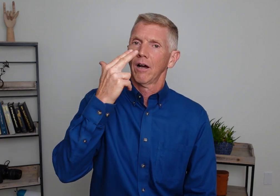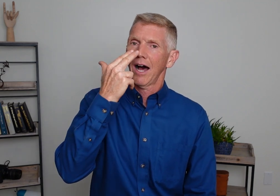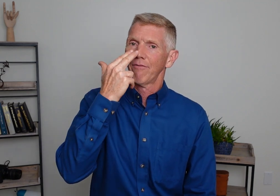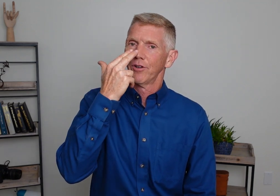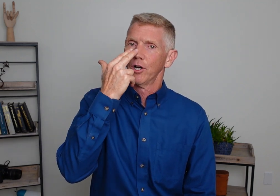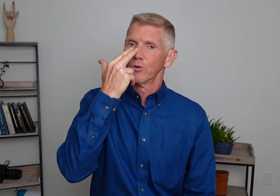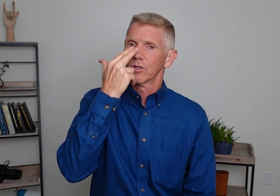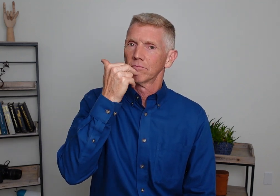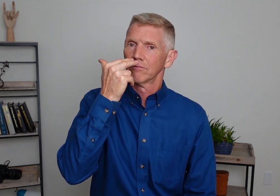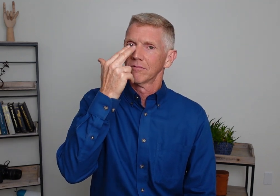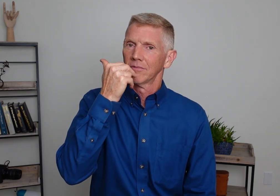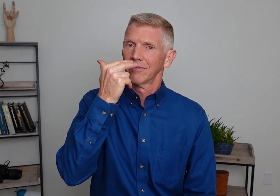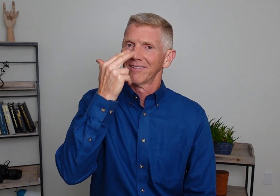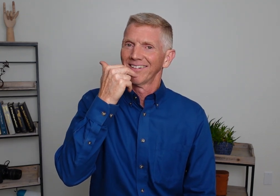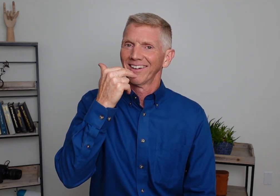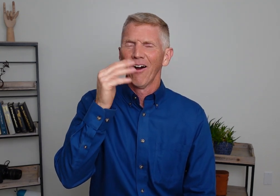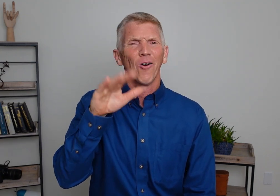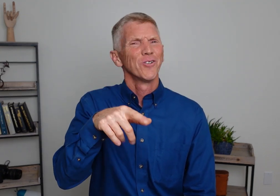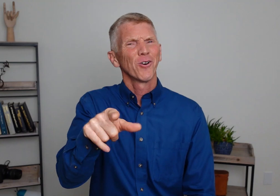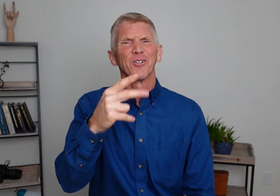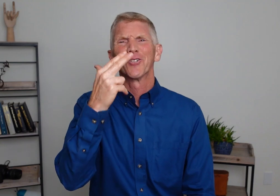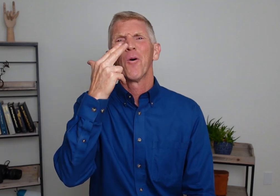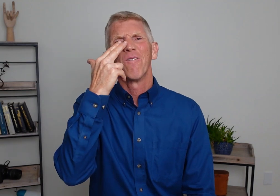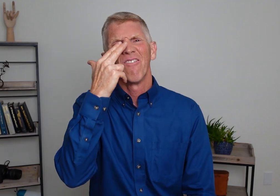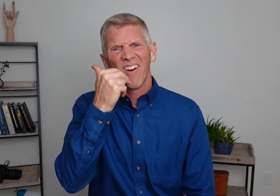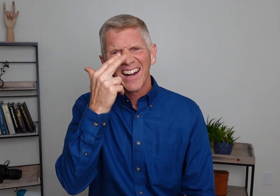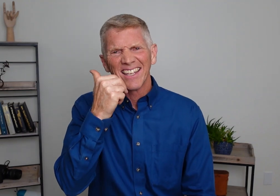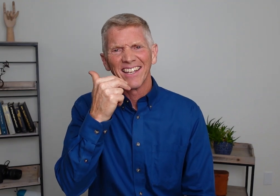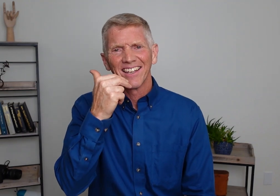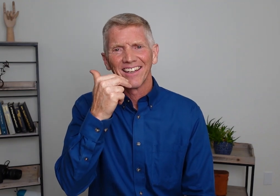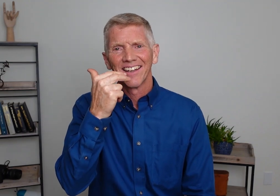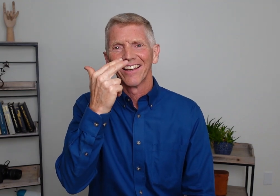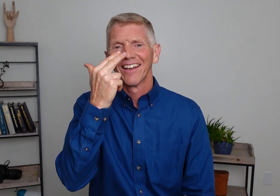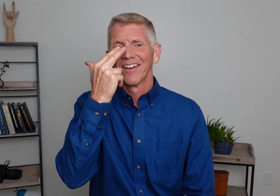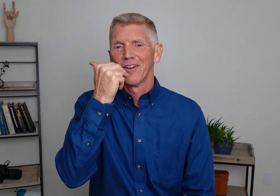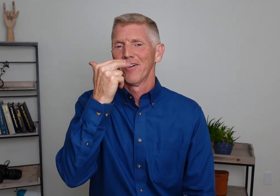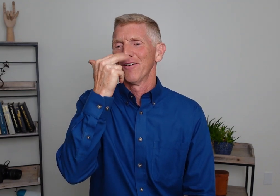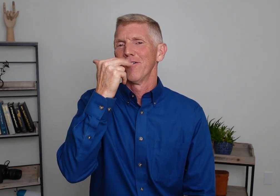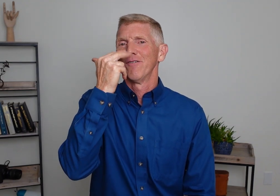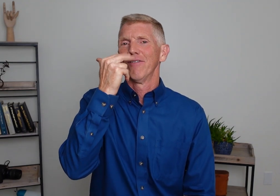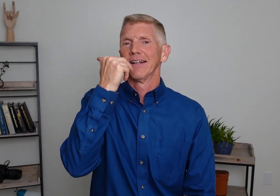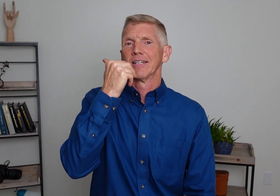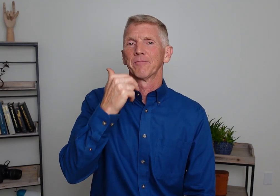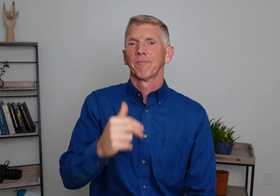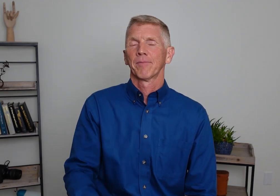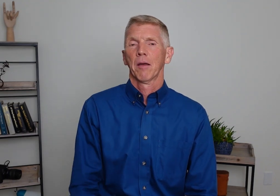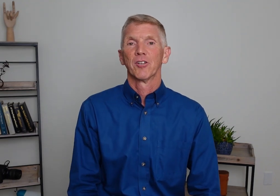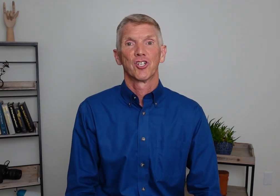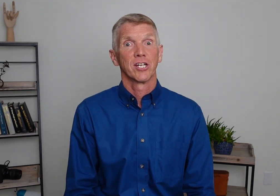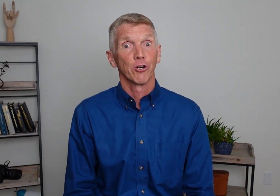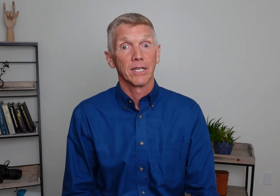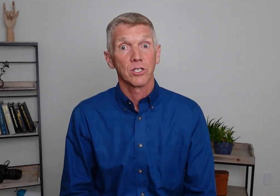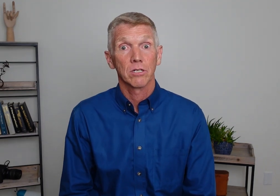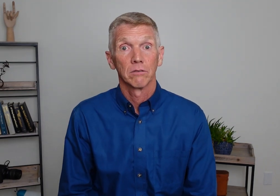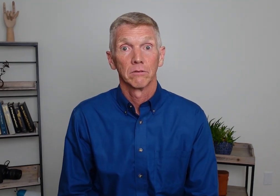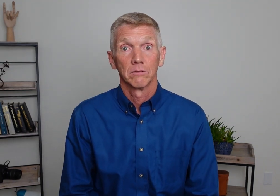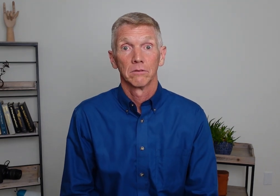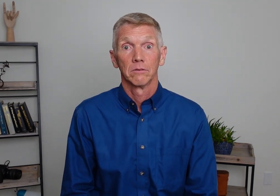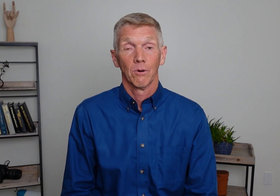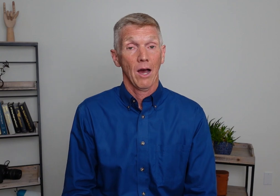off the nose. Oh, you are so funny. Funny. How about serious? Wow.